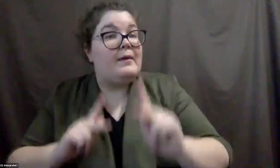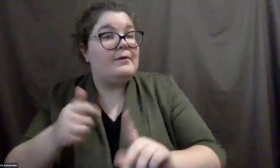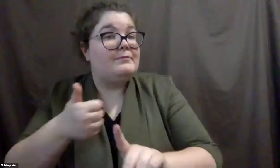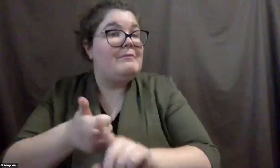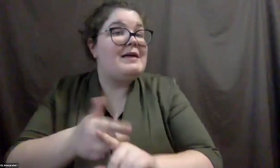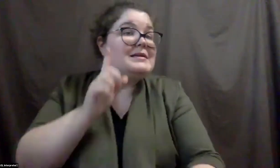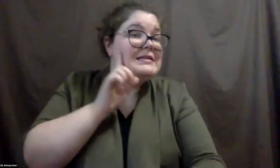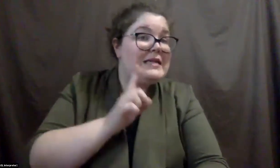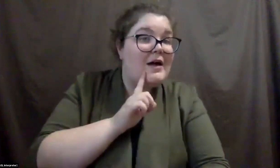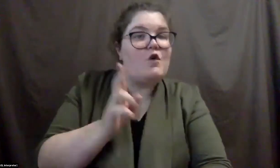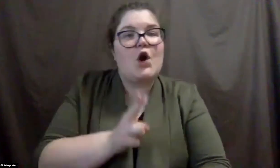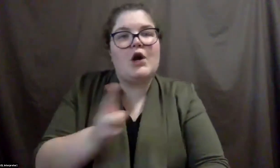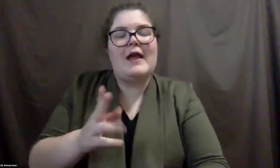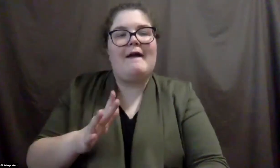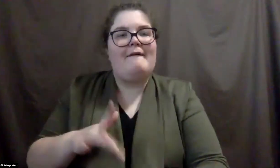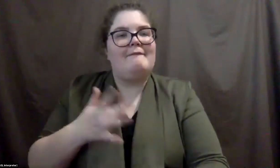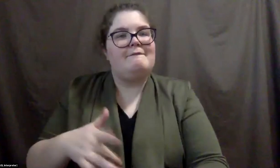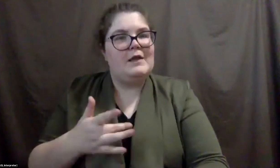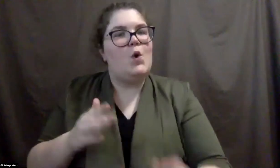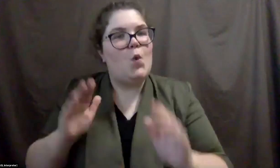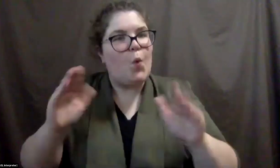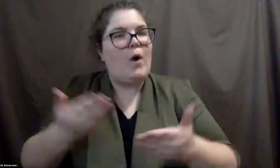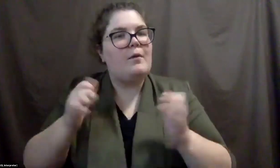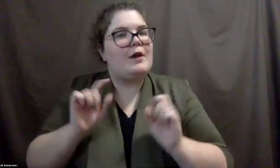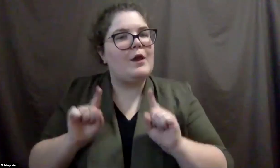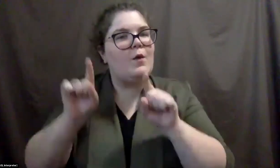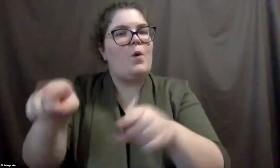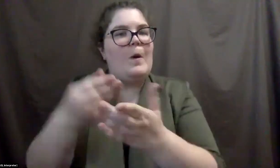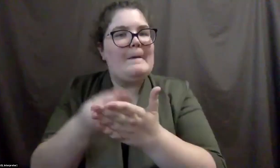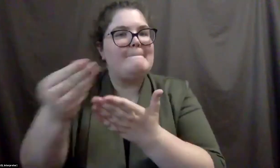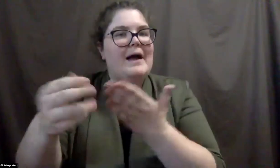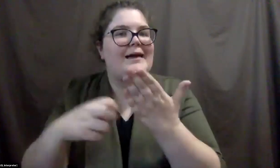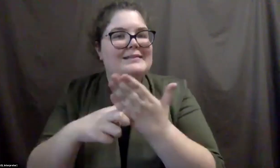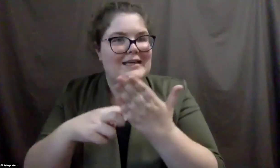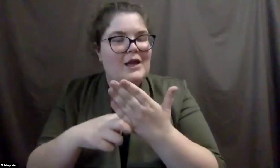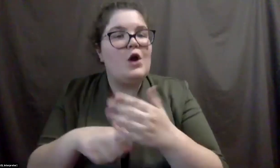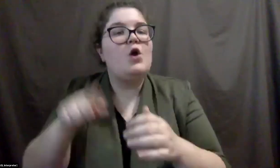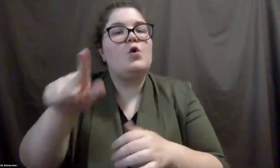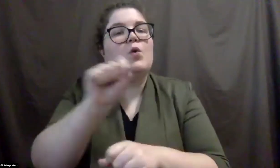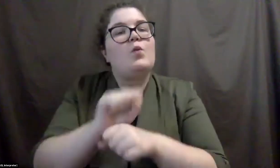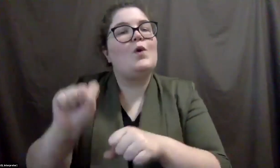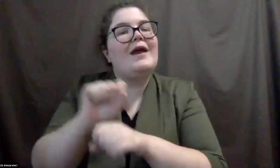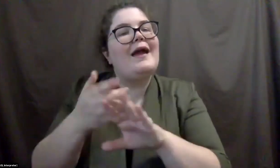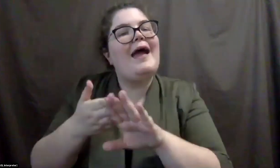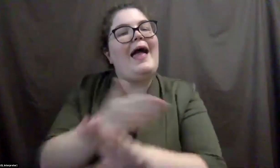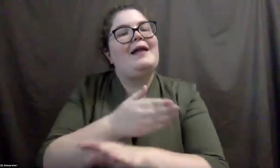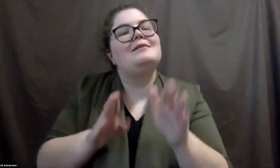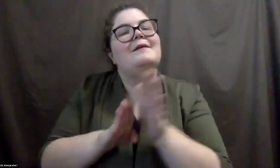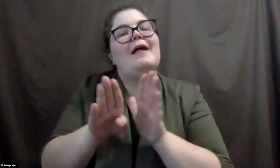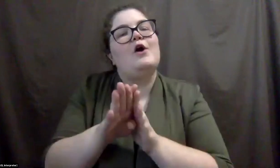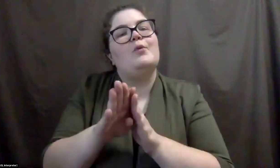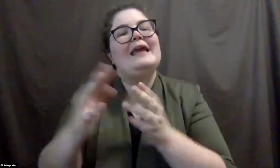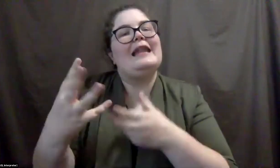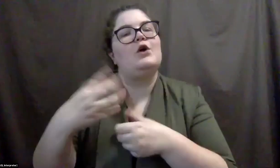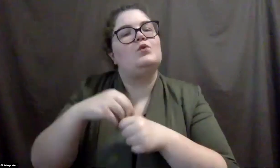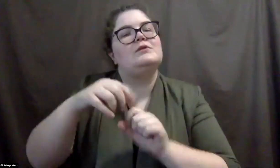or hard of hearing feel welcome to then come and buy that ticket. So you've been proactive in that and you're creating an inclusive, welcoming environment.